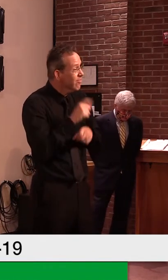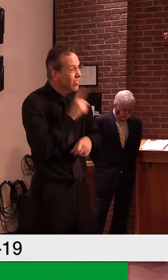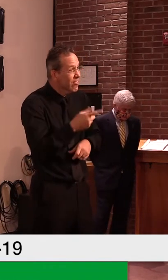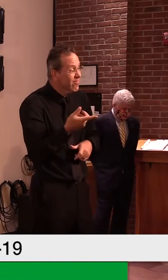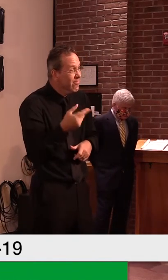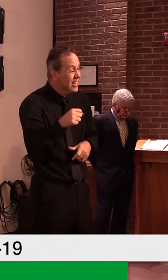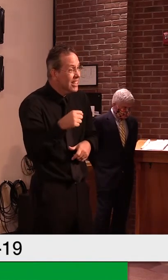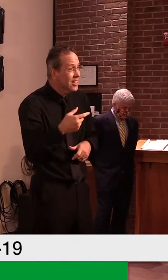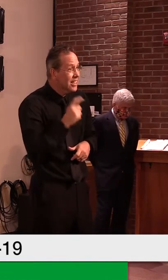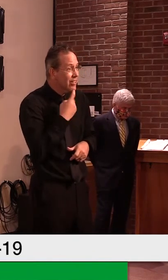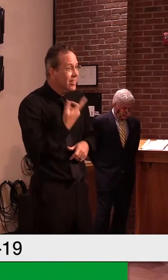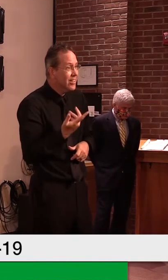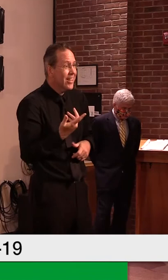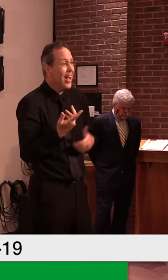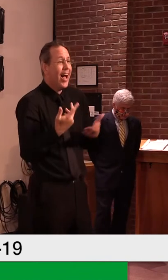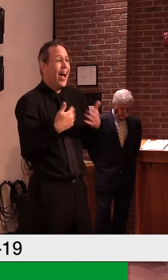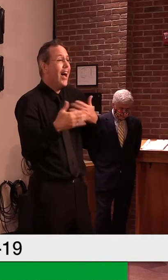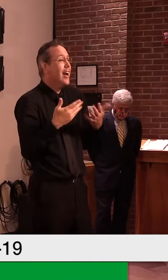district and so forth.